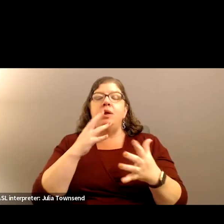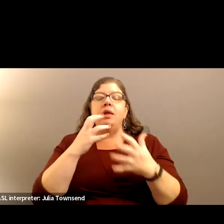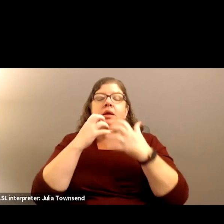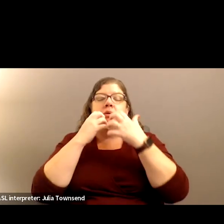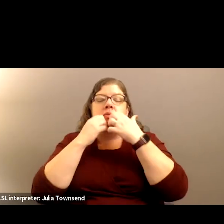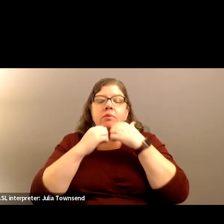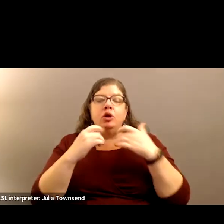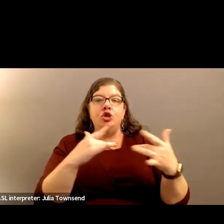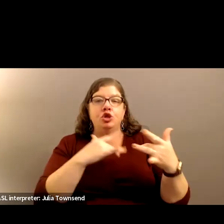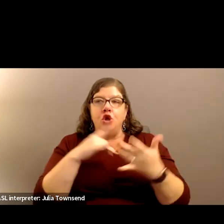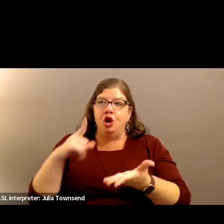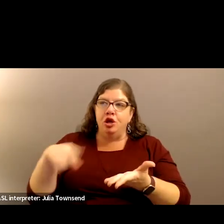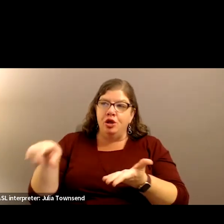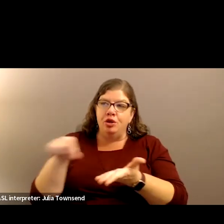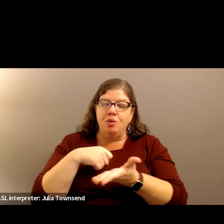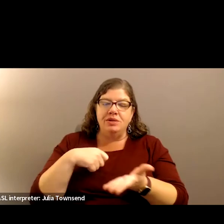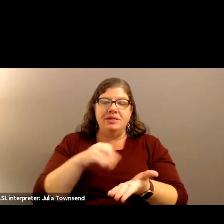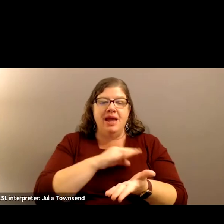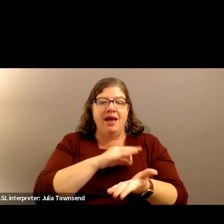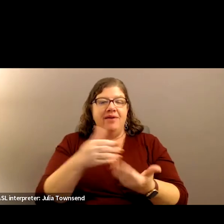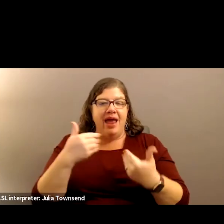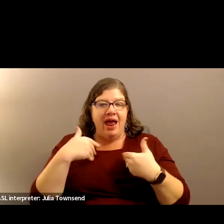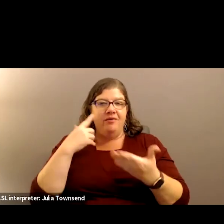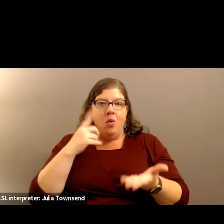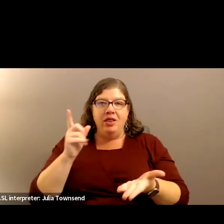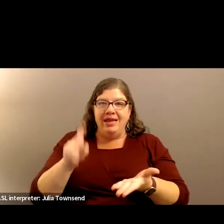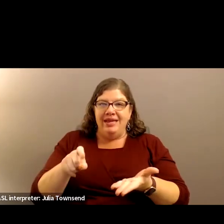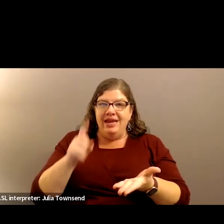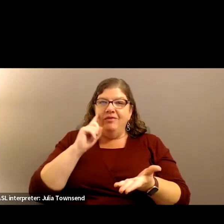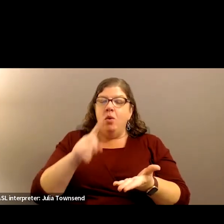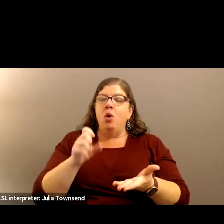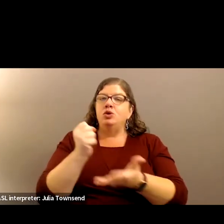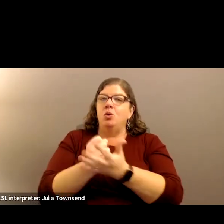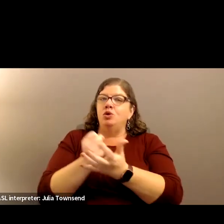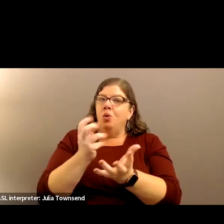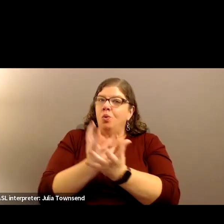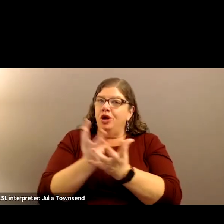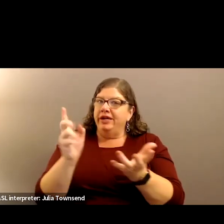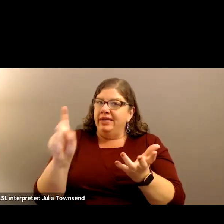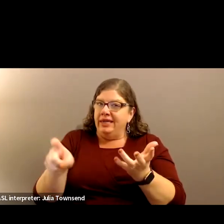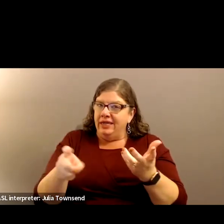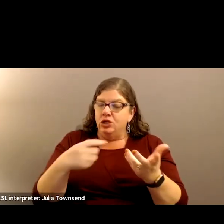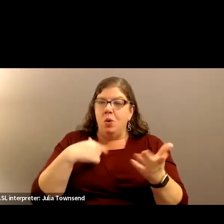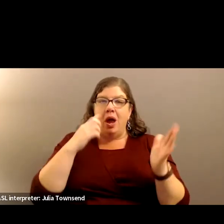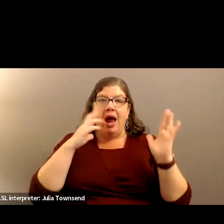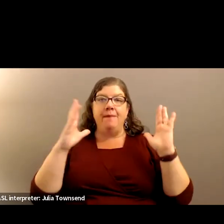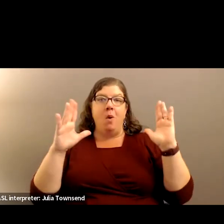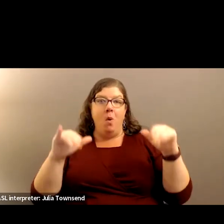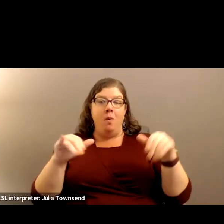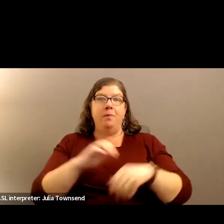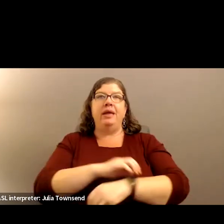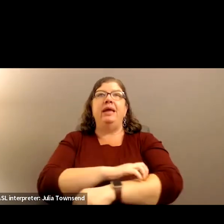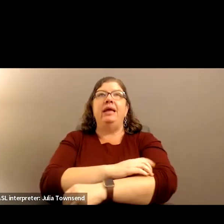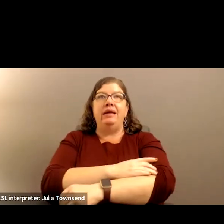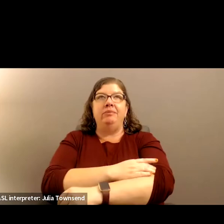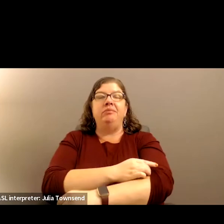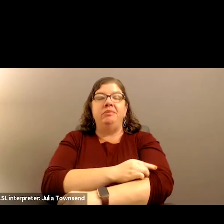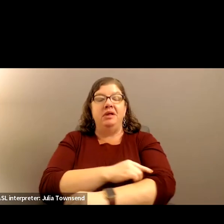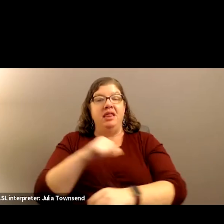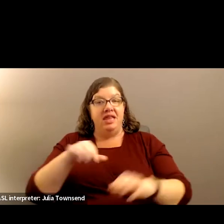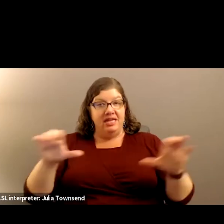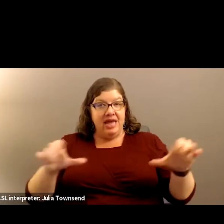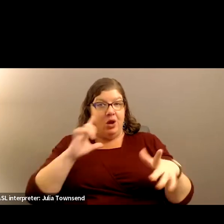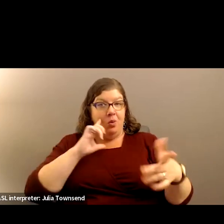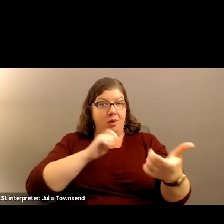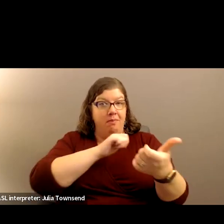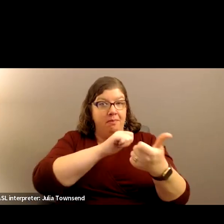that staff members had for the need for a social worker. And so I'm hoping not only that we will pass this